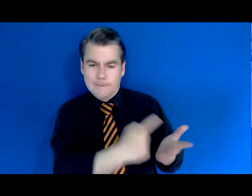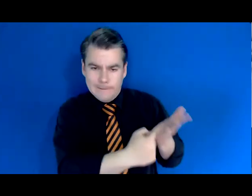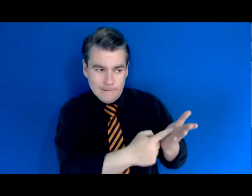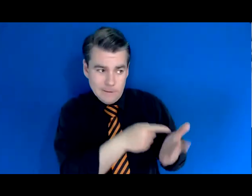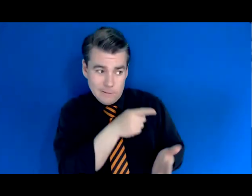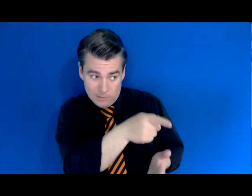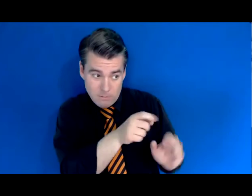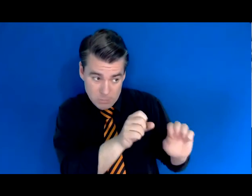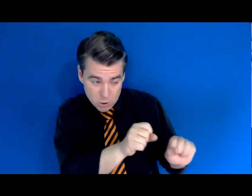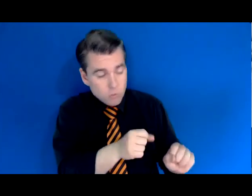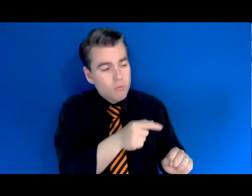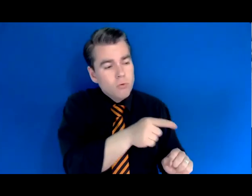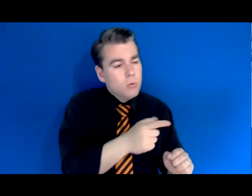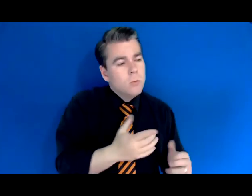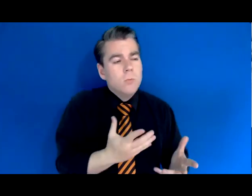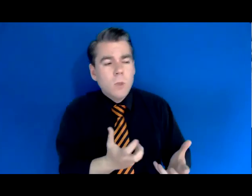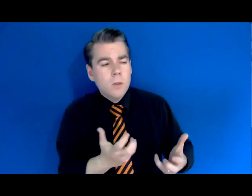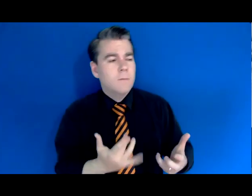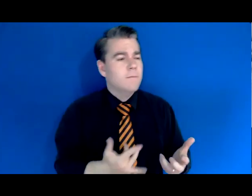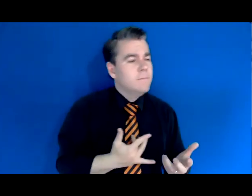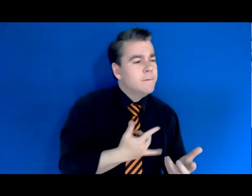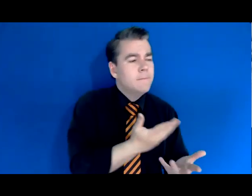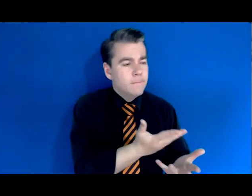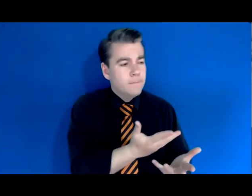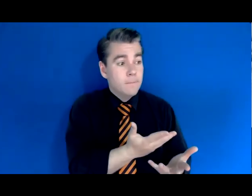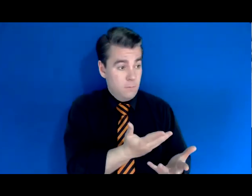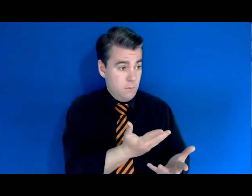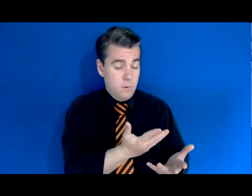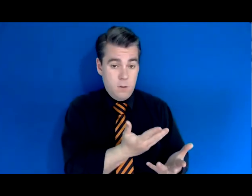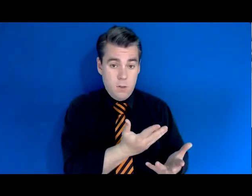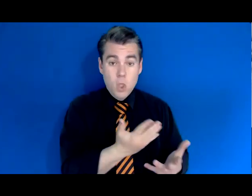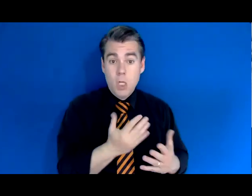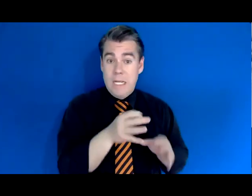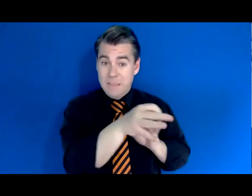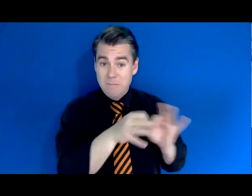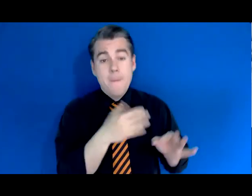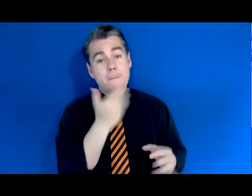they're looking for and share with them what the best fit is.